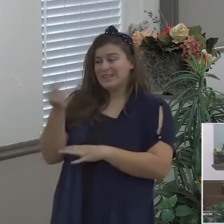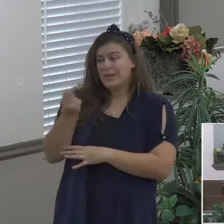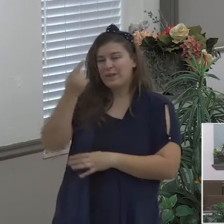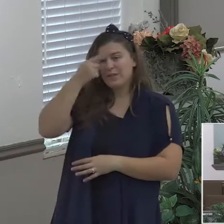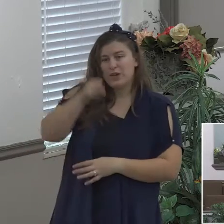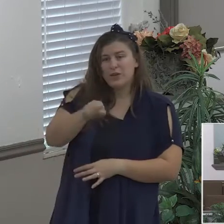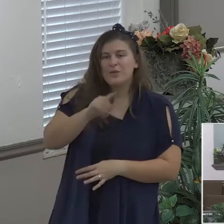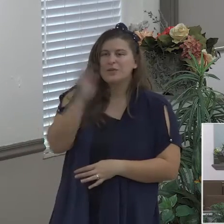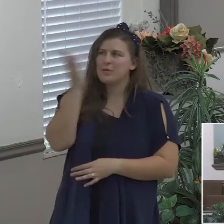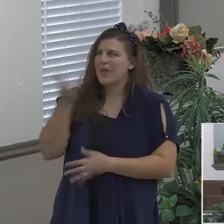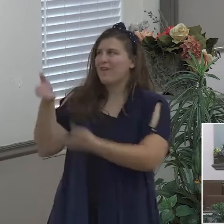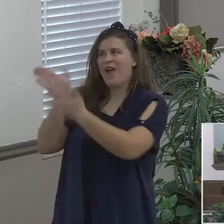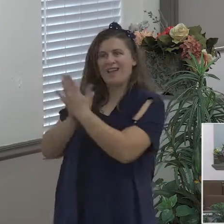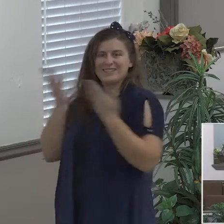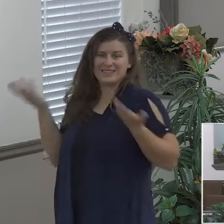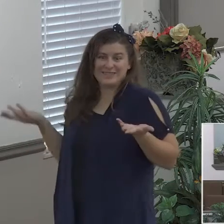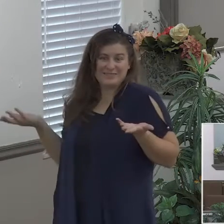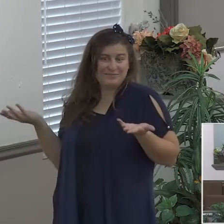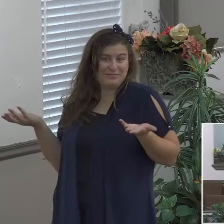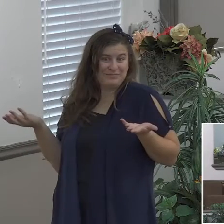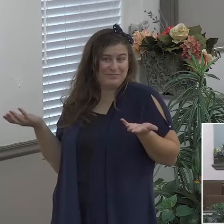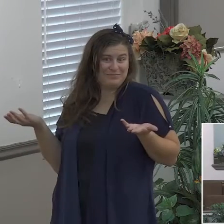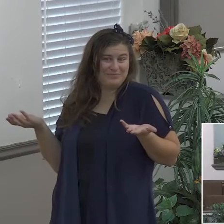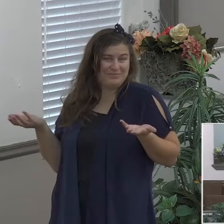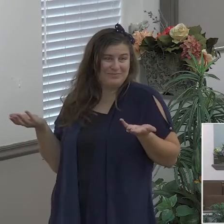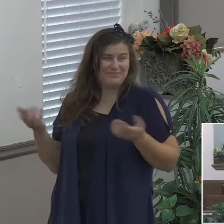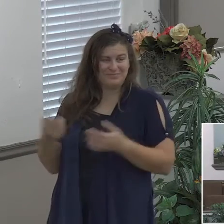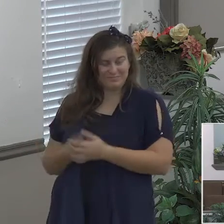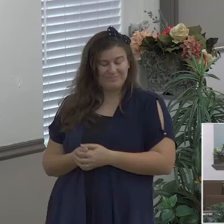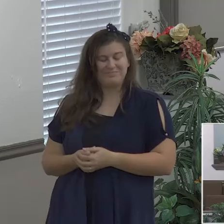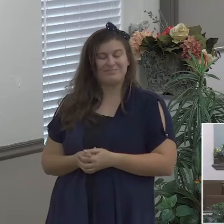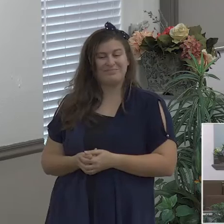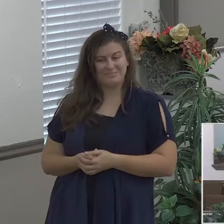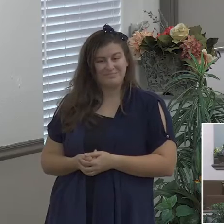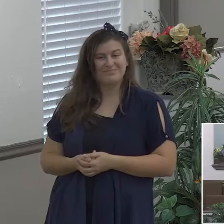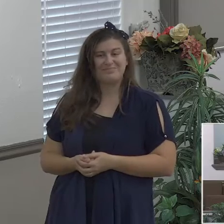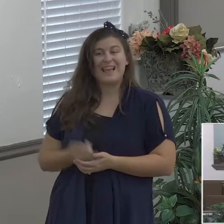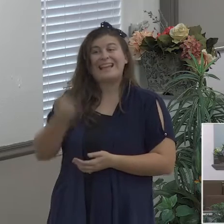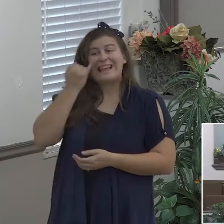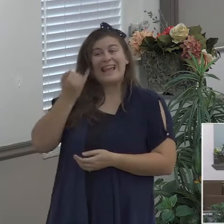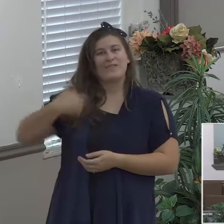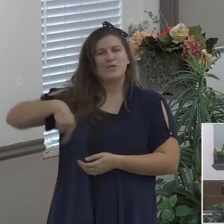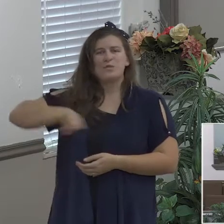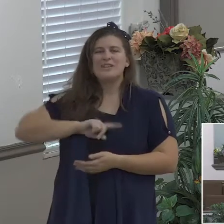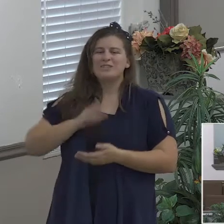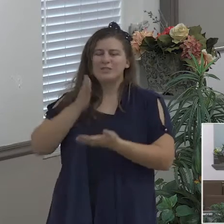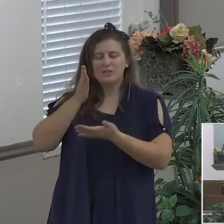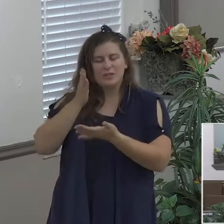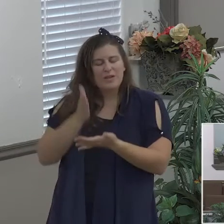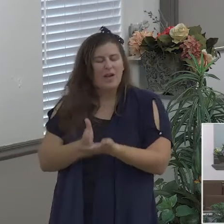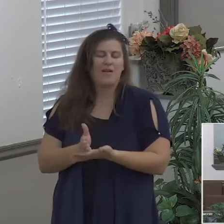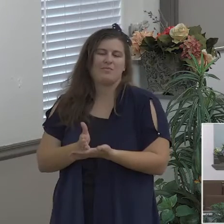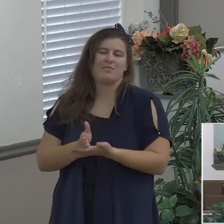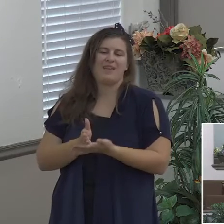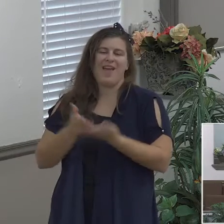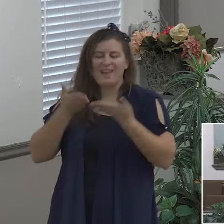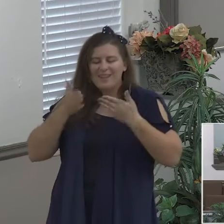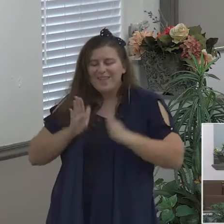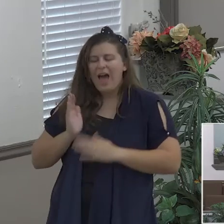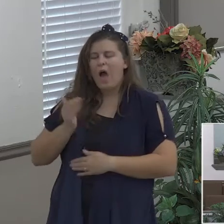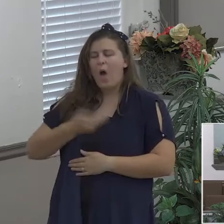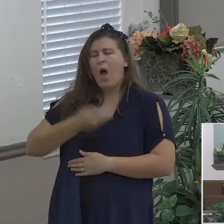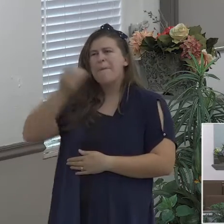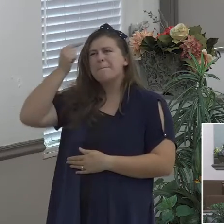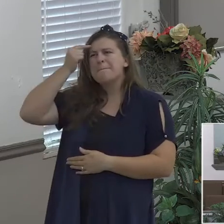and if we would just stop and just let our minds be stayed on the Lord instead of getting carried